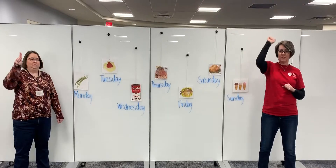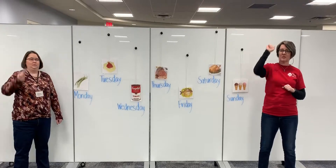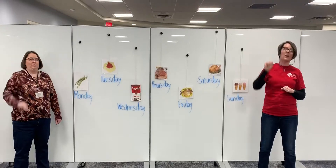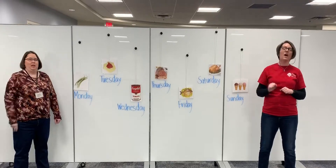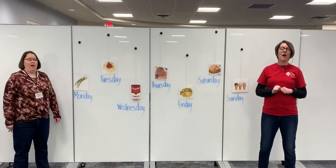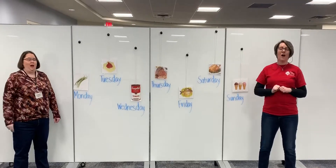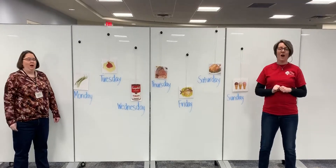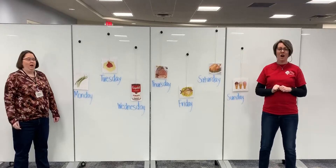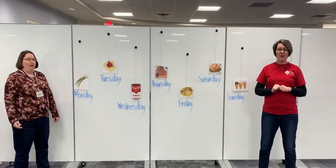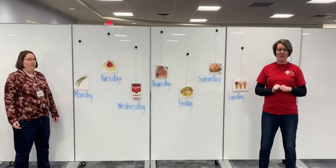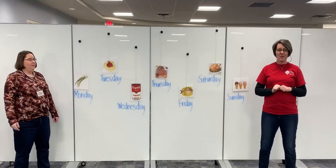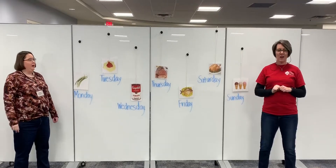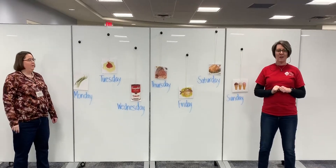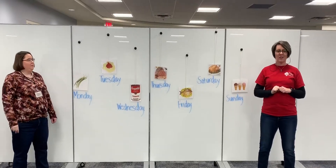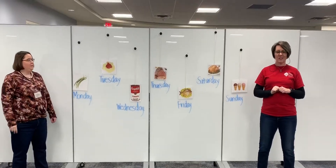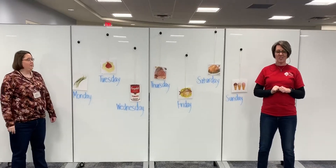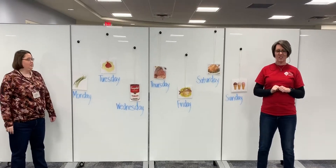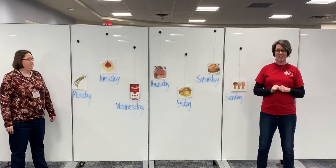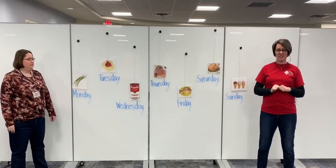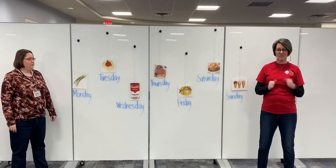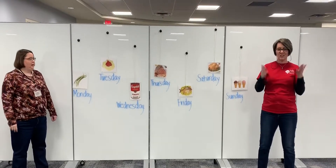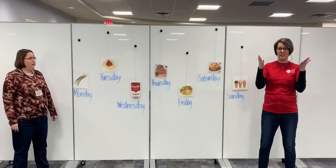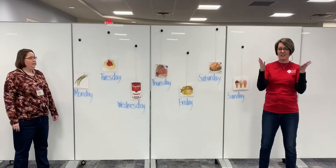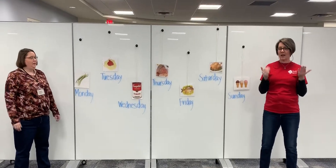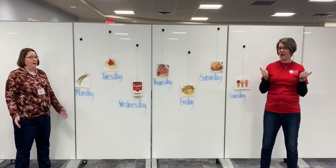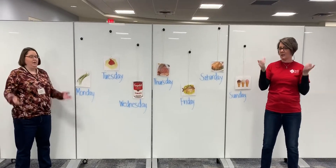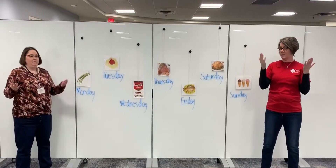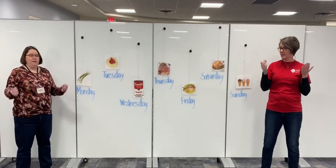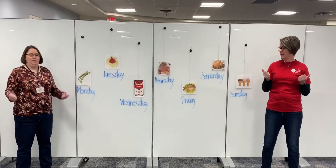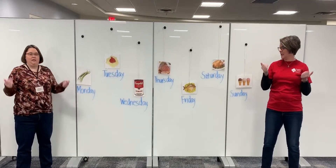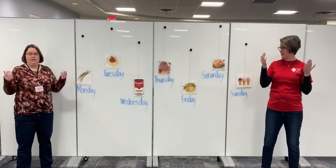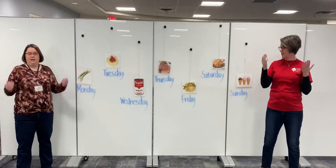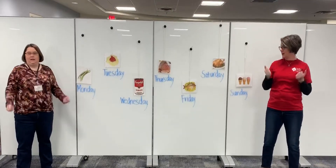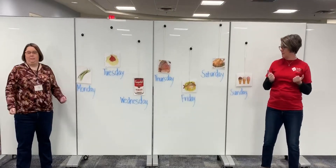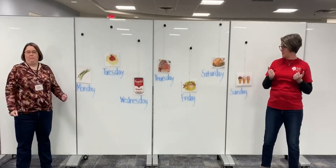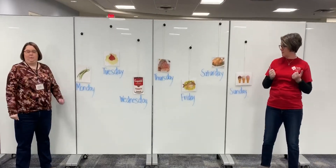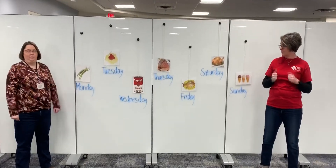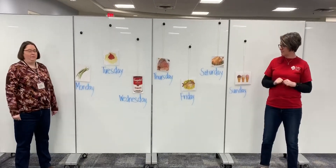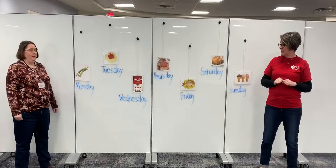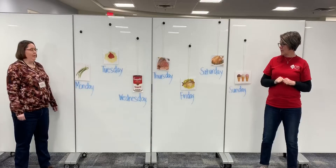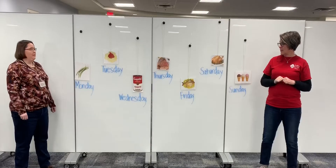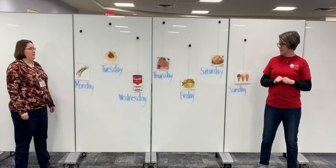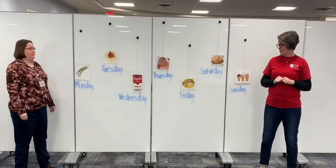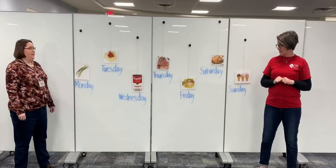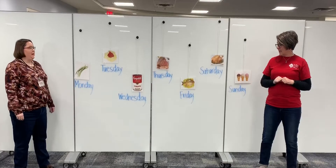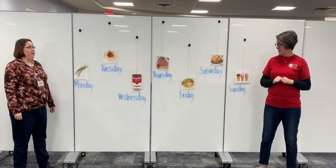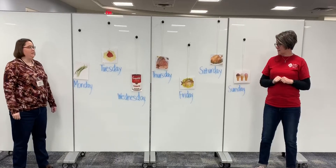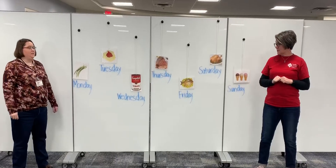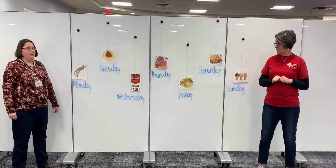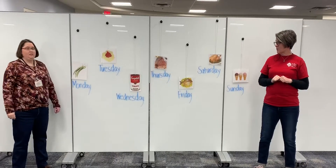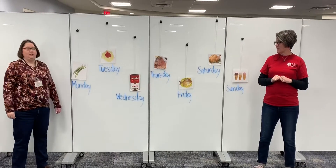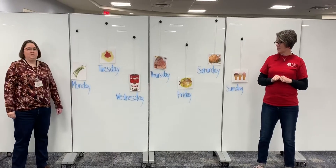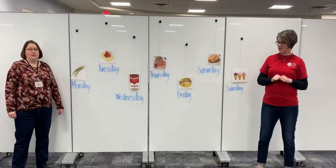All you hungry children come and eat it up. Today is Thursday.